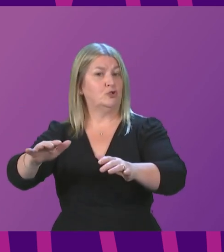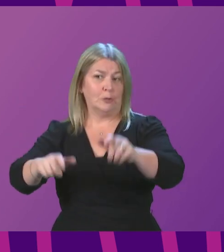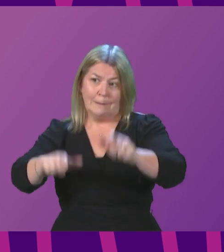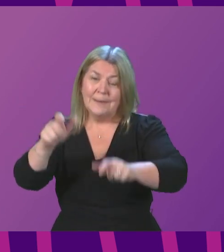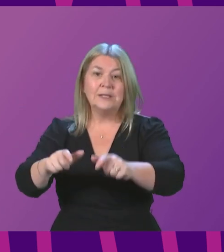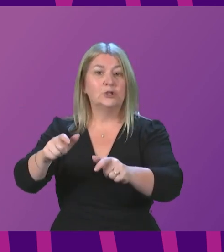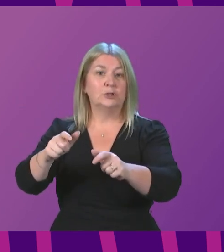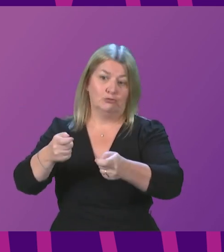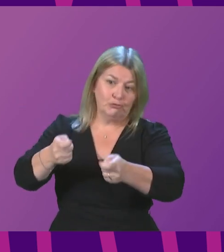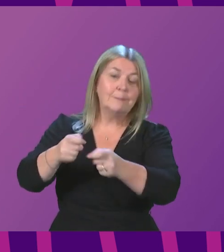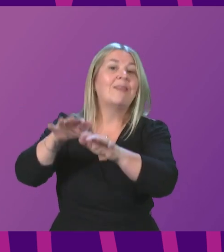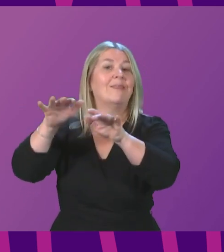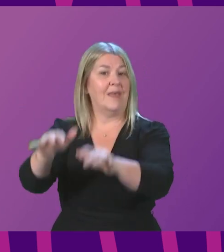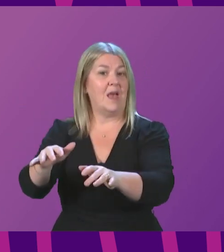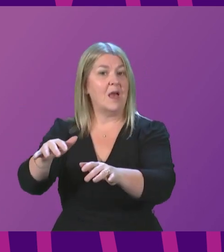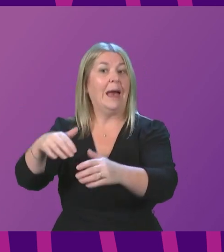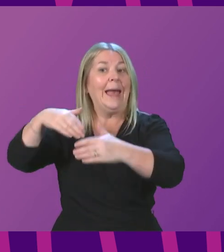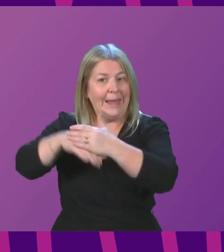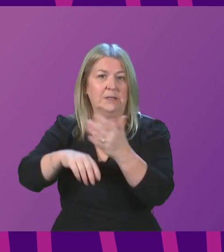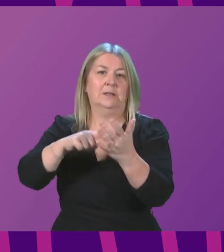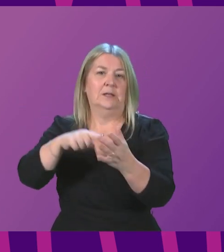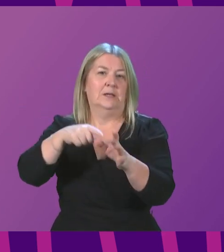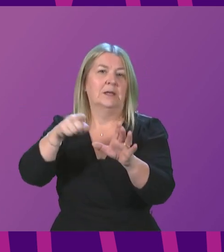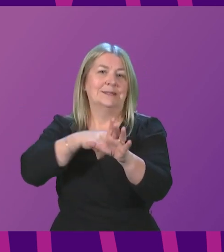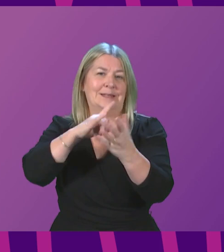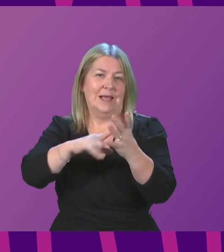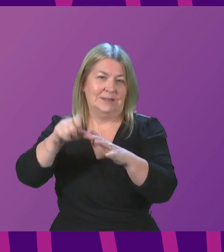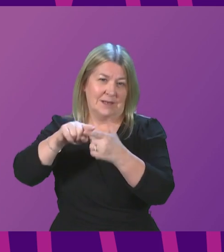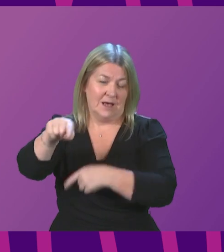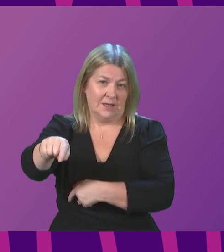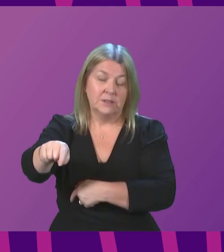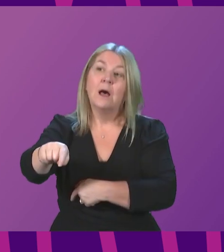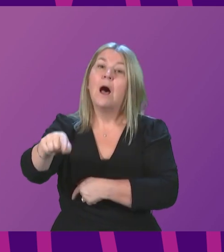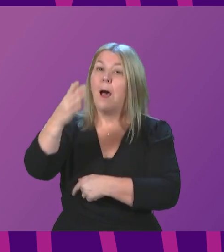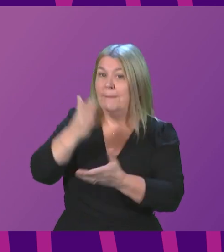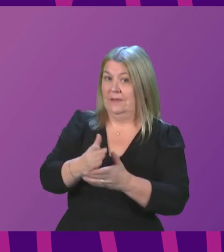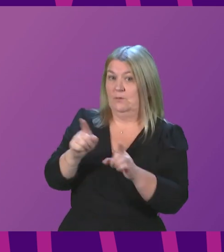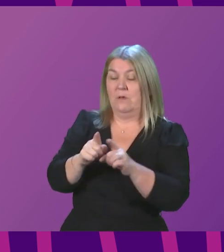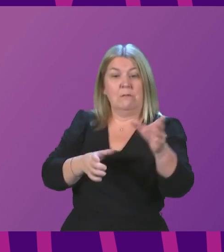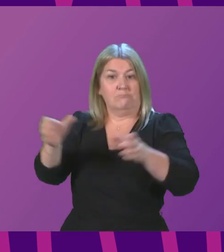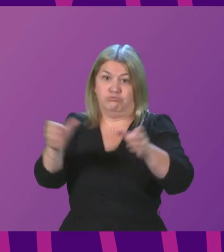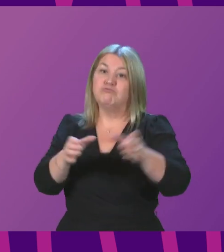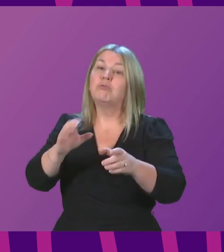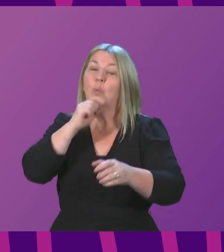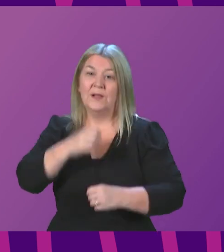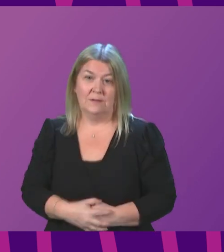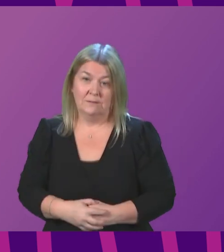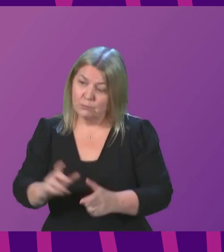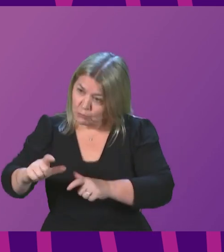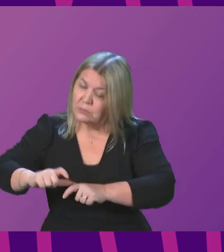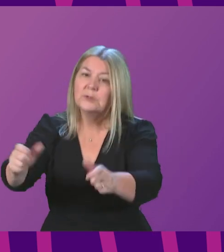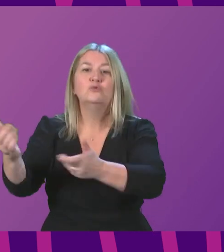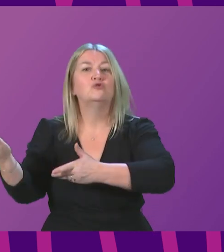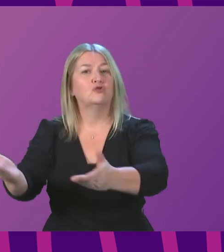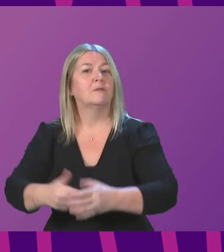Tayside, and they continue to ensure there's a focus on recruitment to continue that service for patients